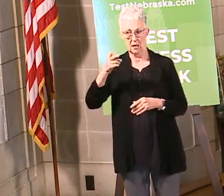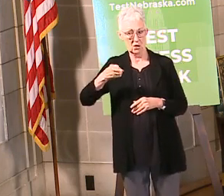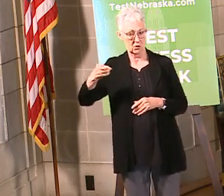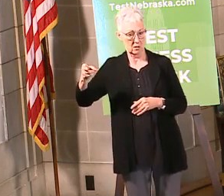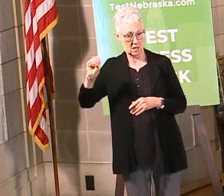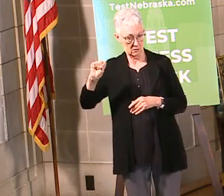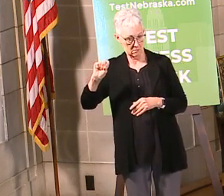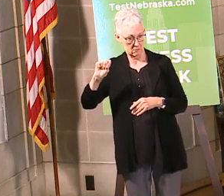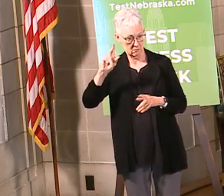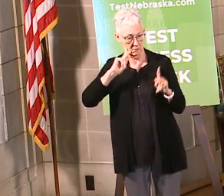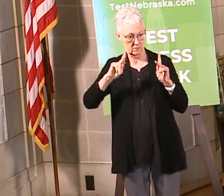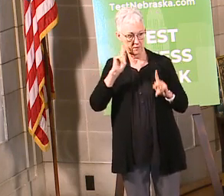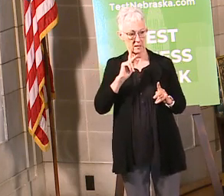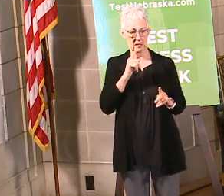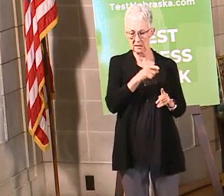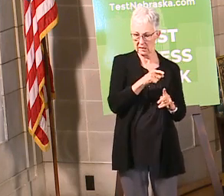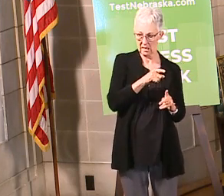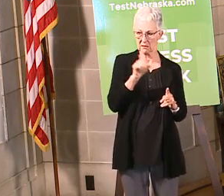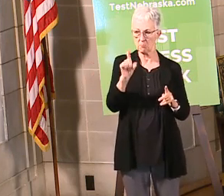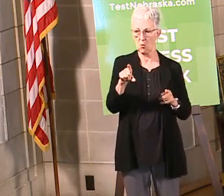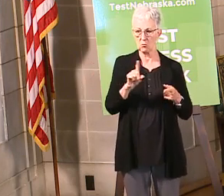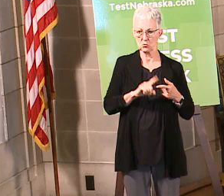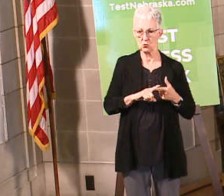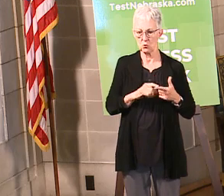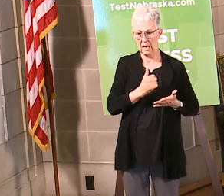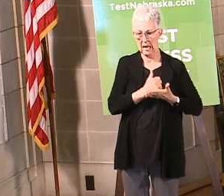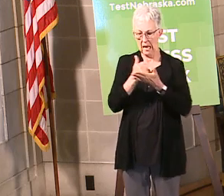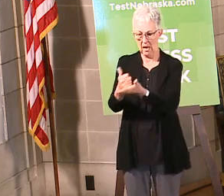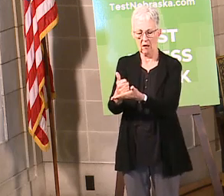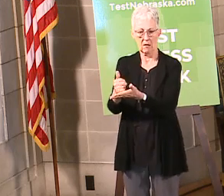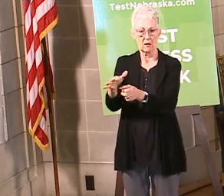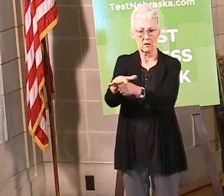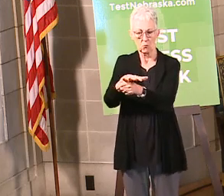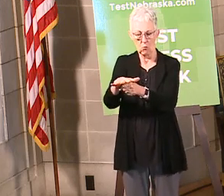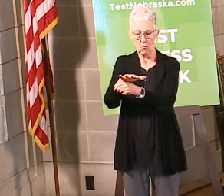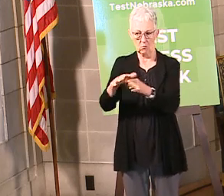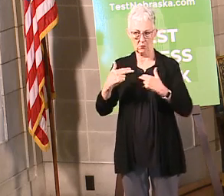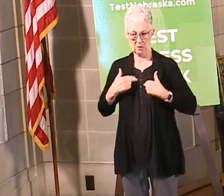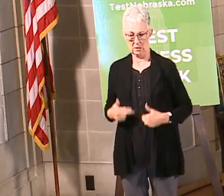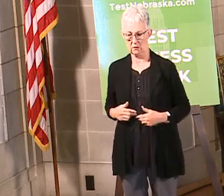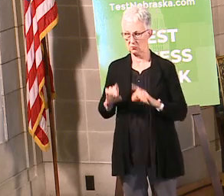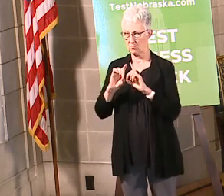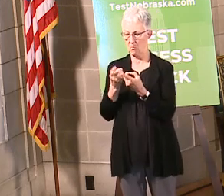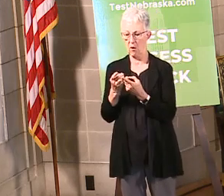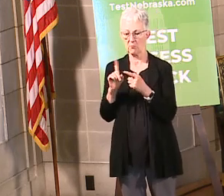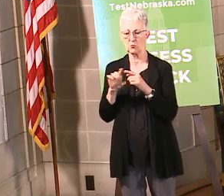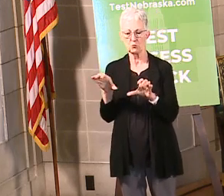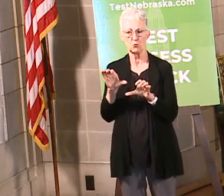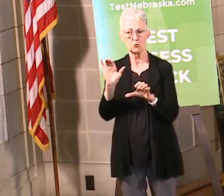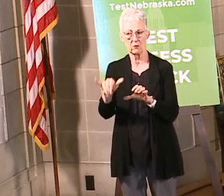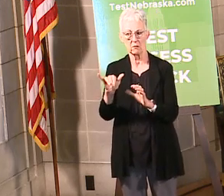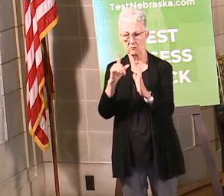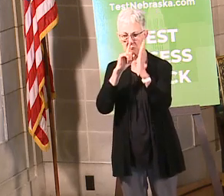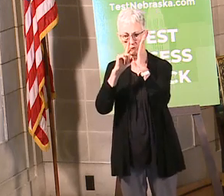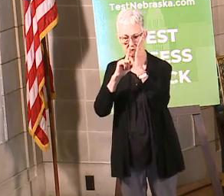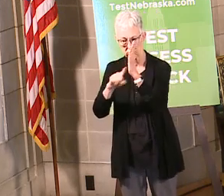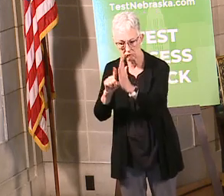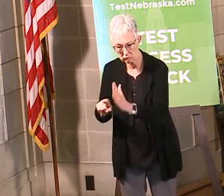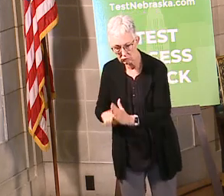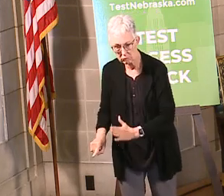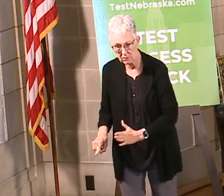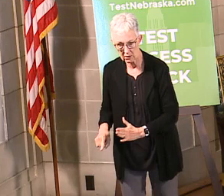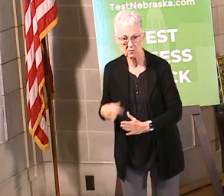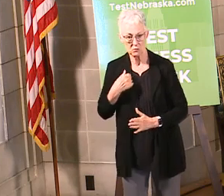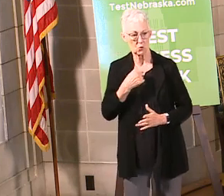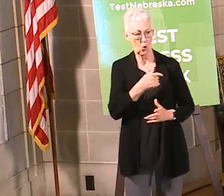were stood up to be able to help be a supplement to the local public health department. They're still directing how those resources are being used. We're just